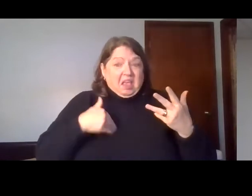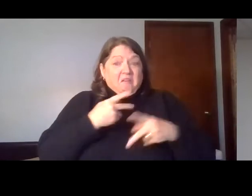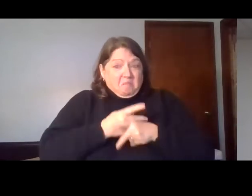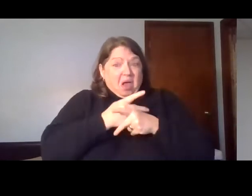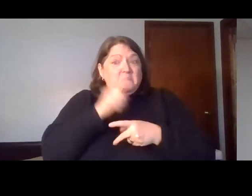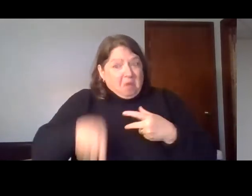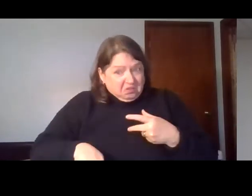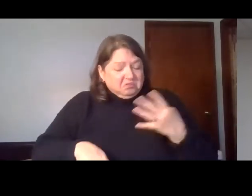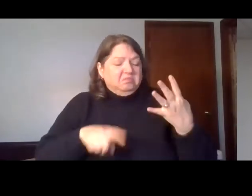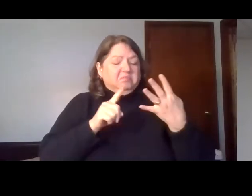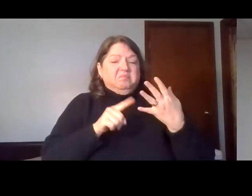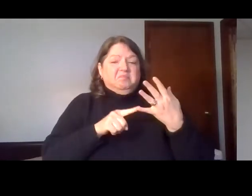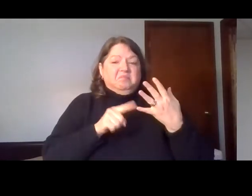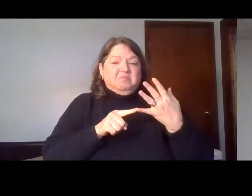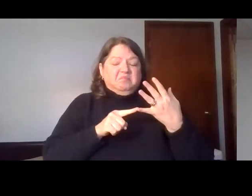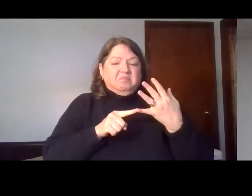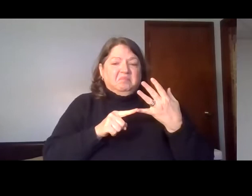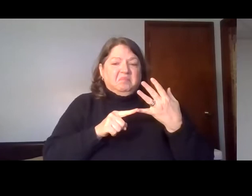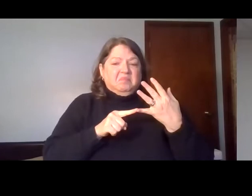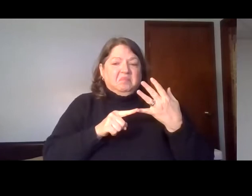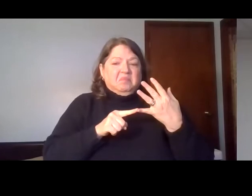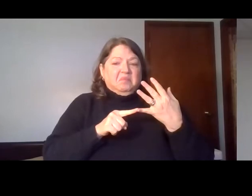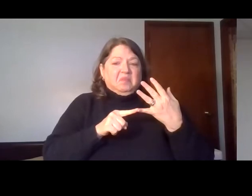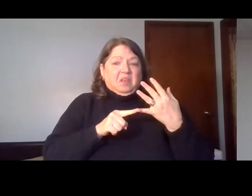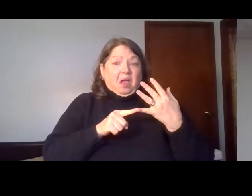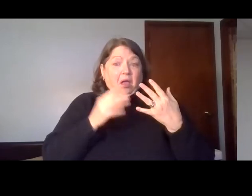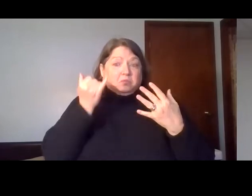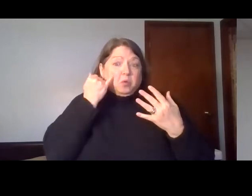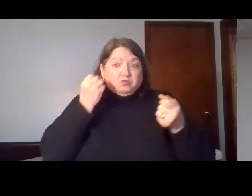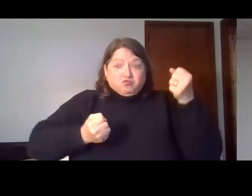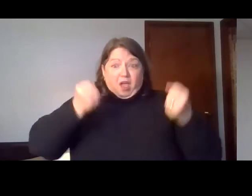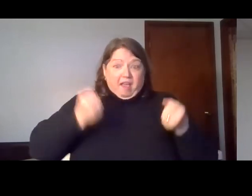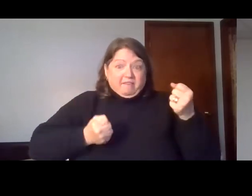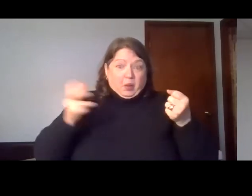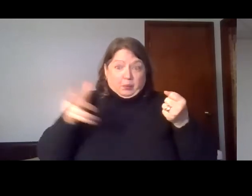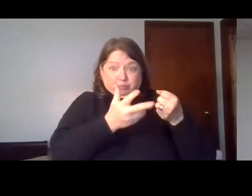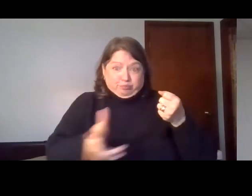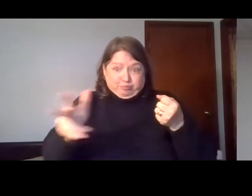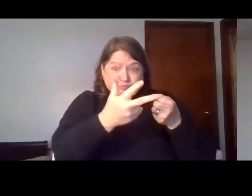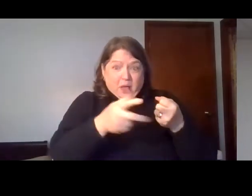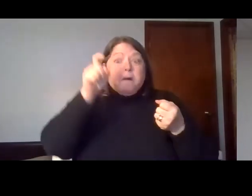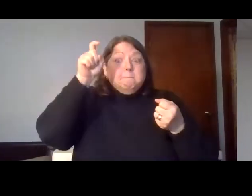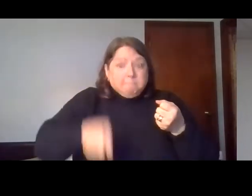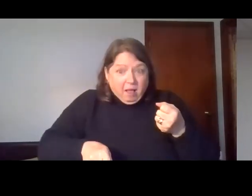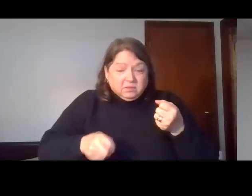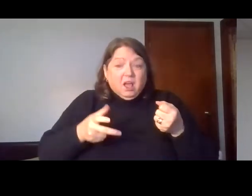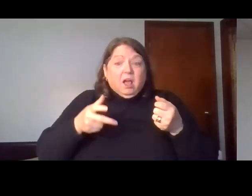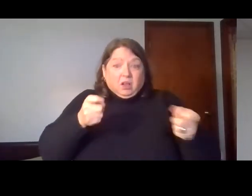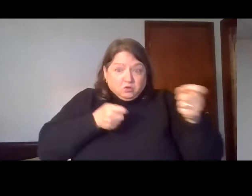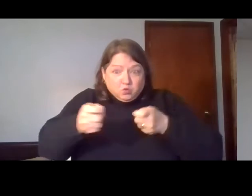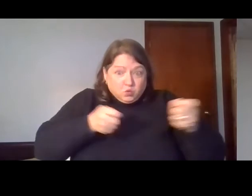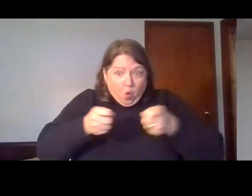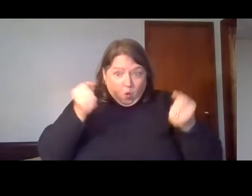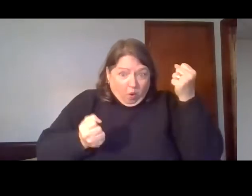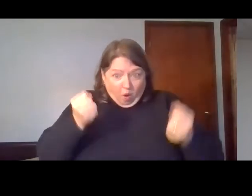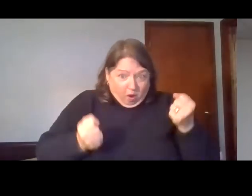We cannot refuse to control our vehicles down a winding road at the top of a cliff, and we